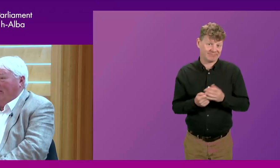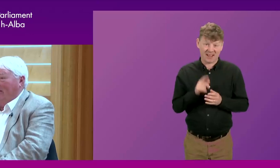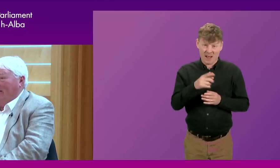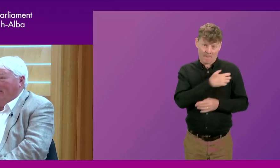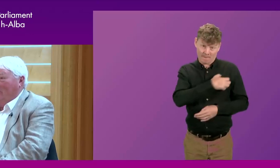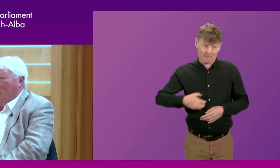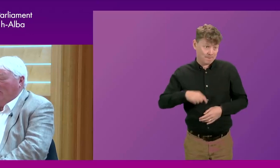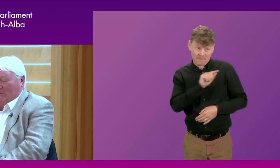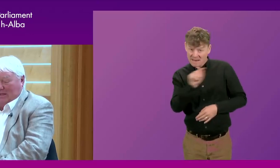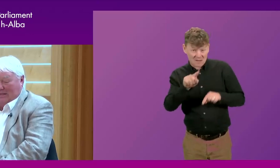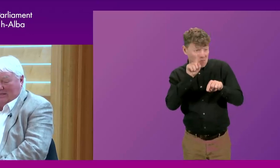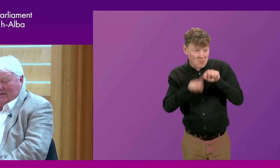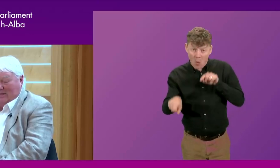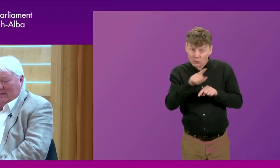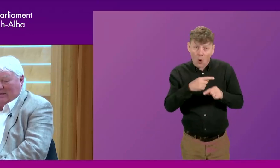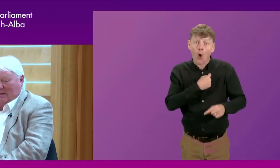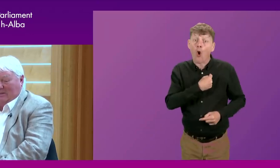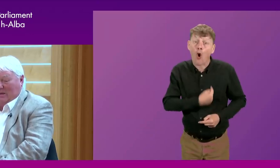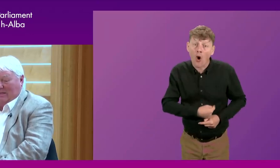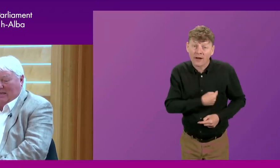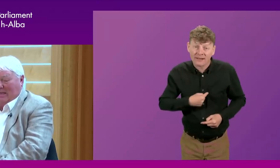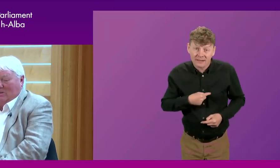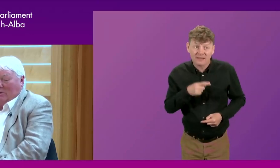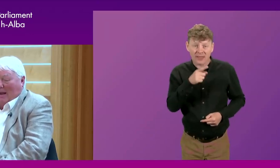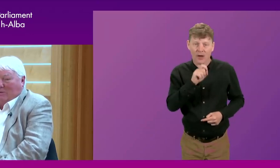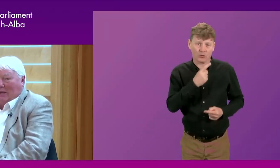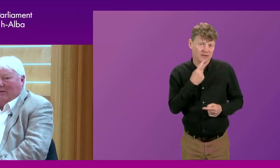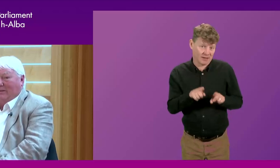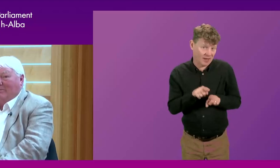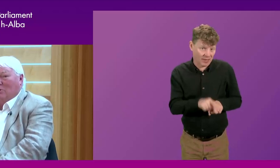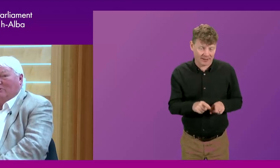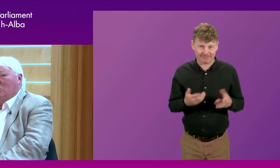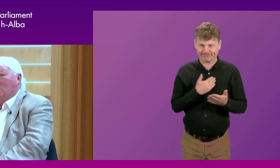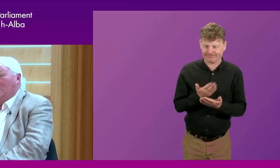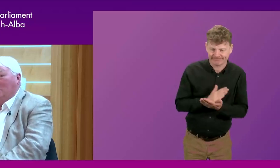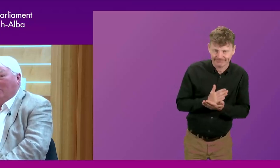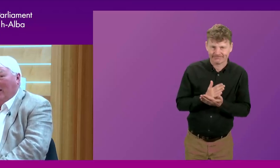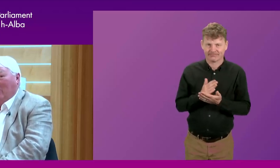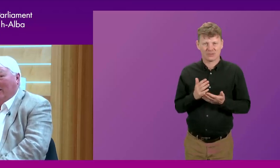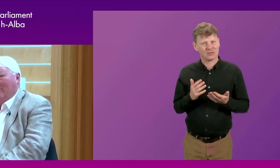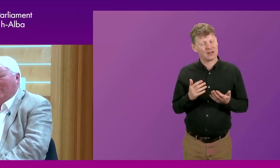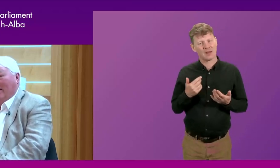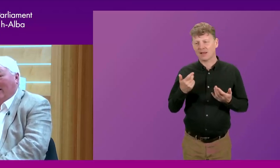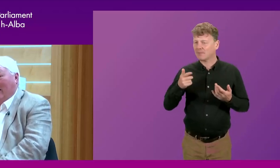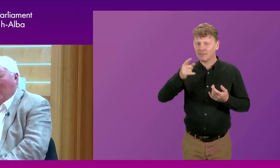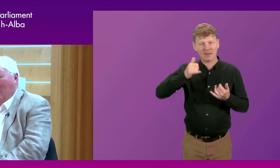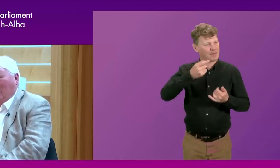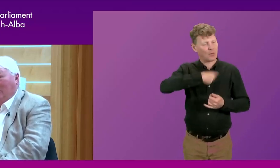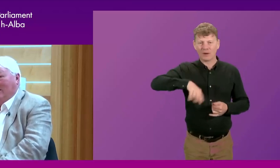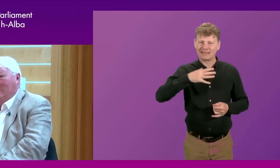minister in most circumstances, certainly in my experience. So perhaps we could have some sort of a truce whereby we can have